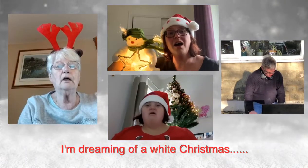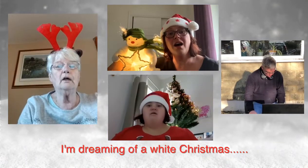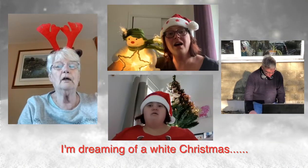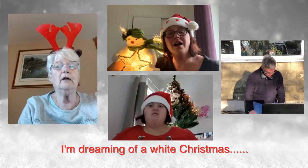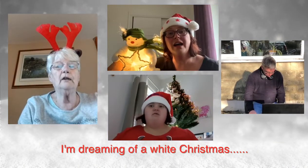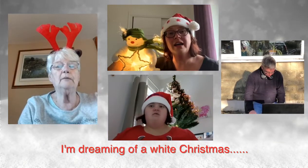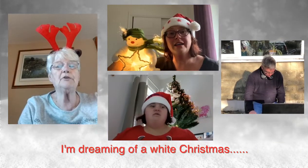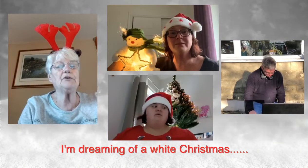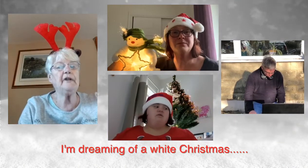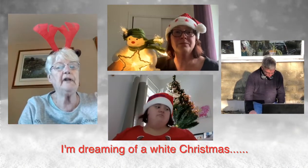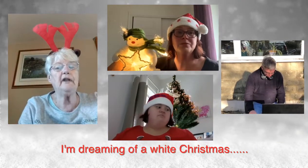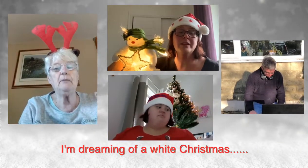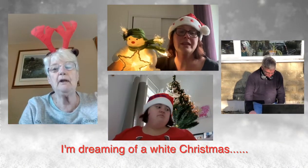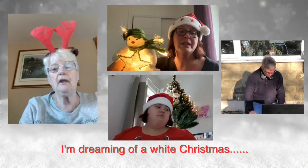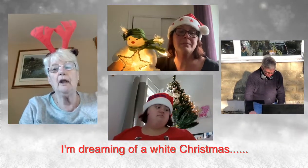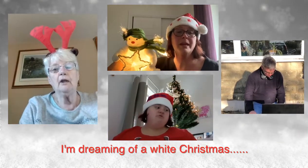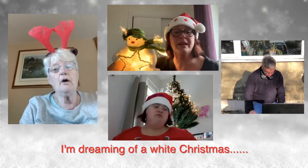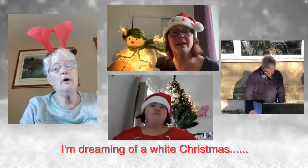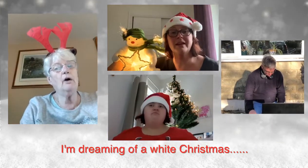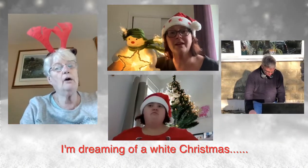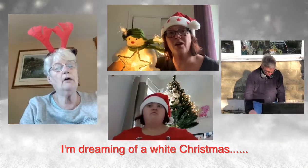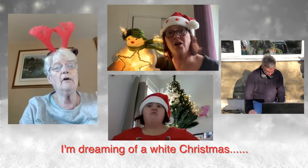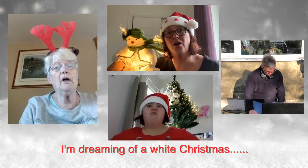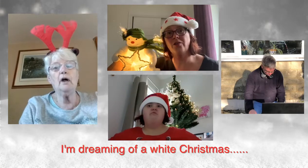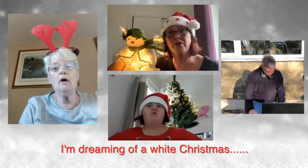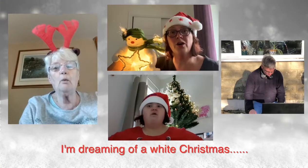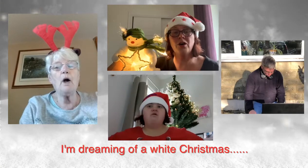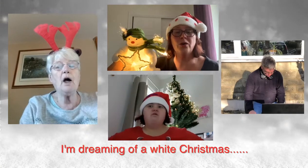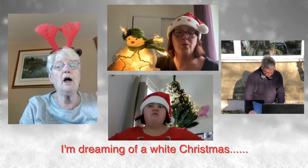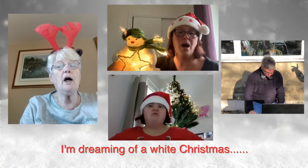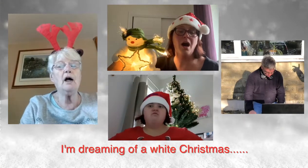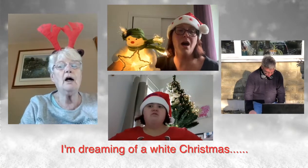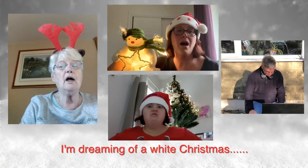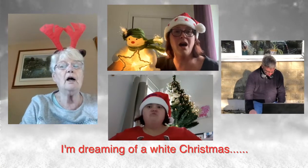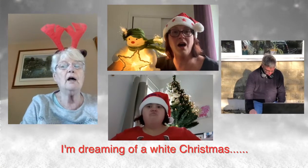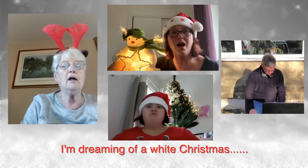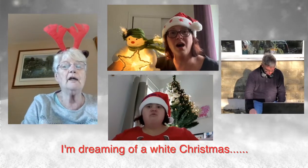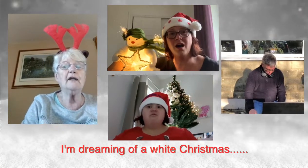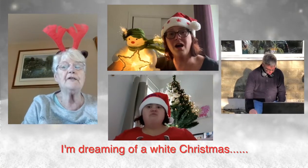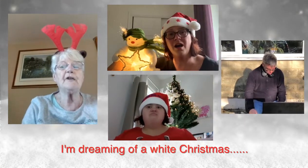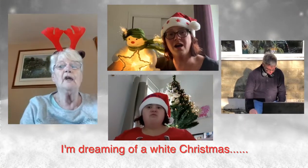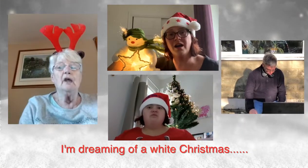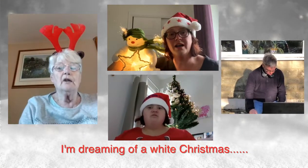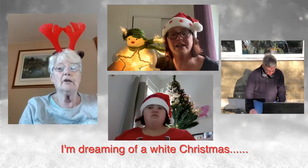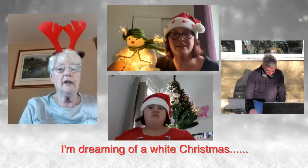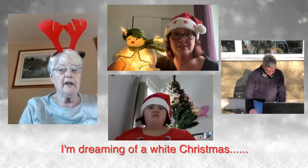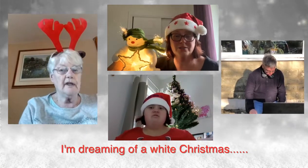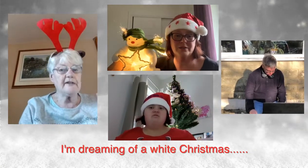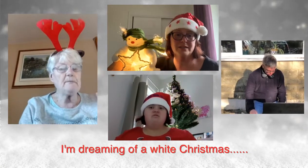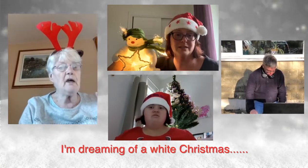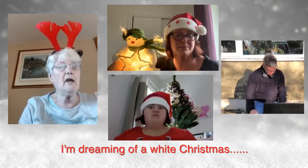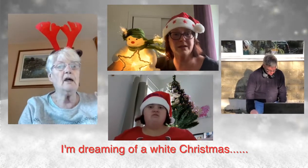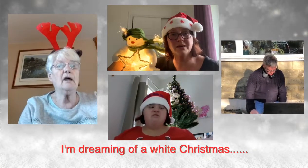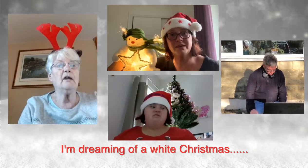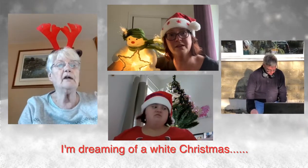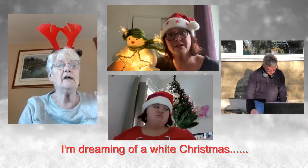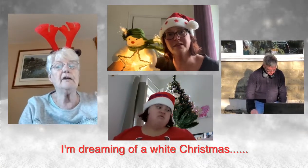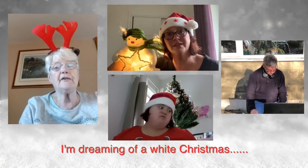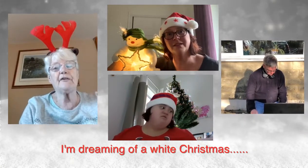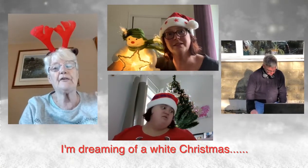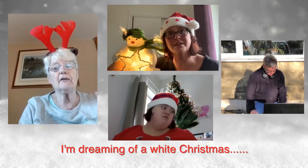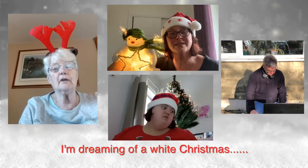I'm dreaming of a white Christmas